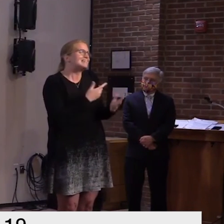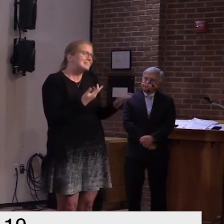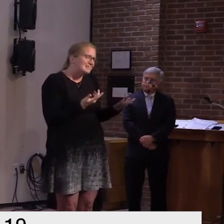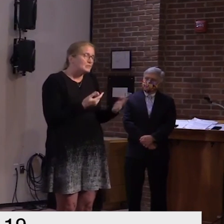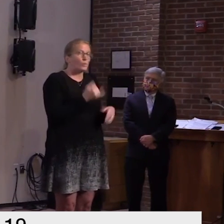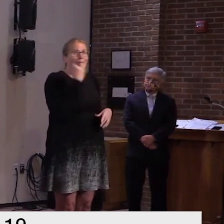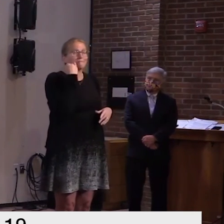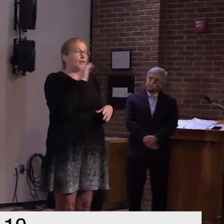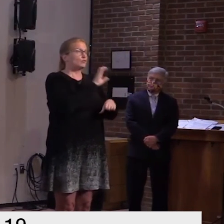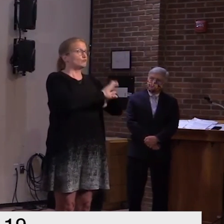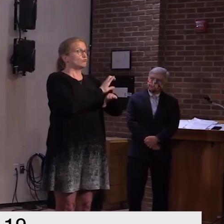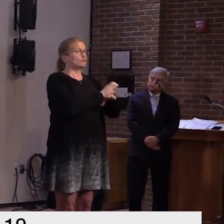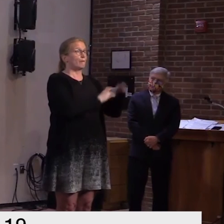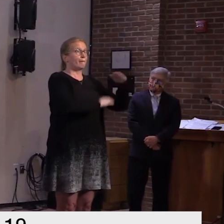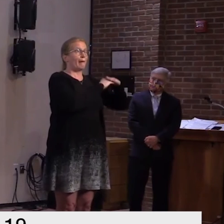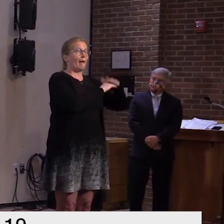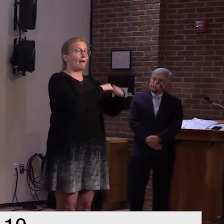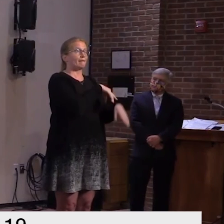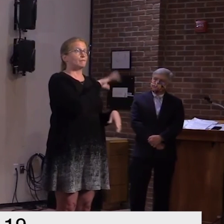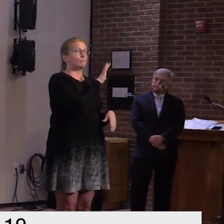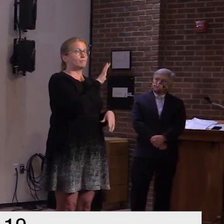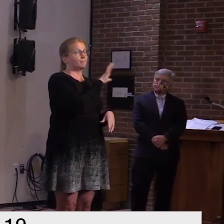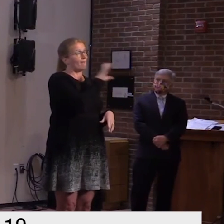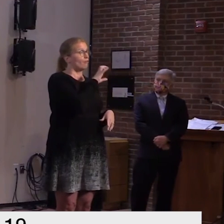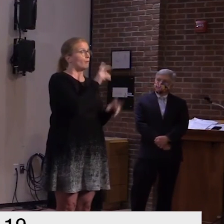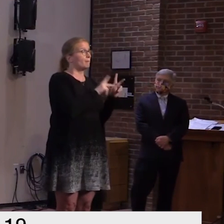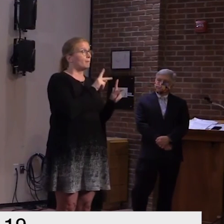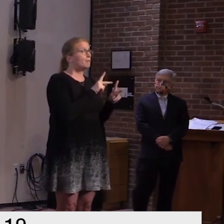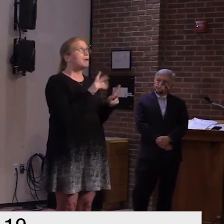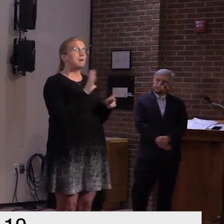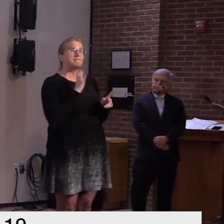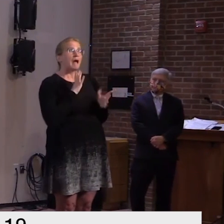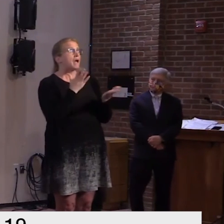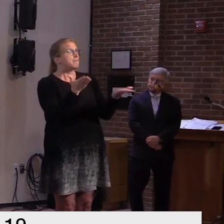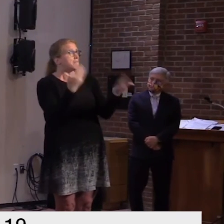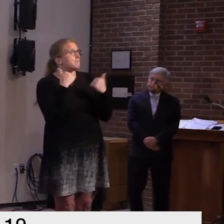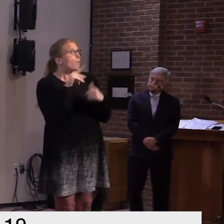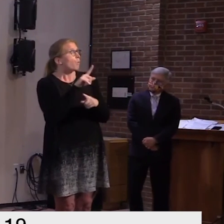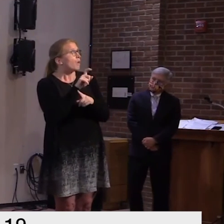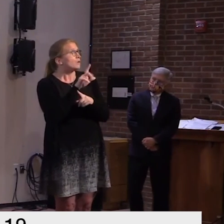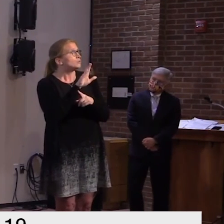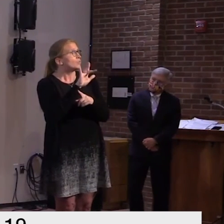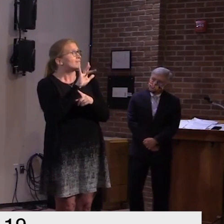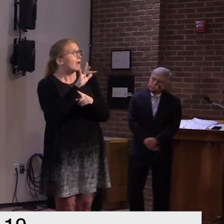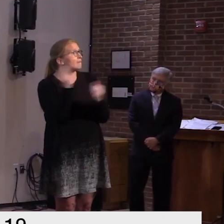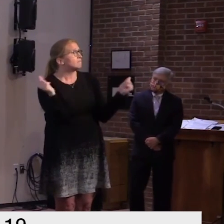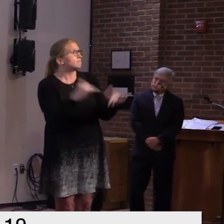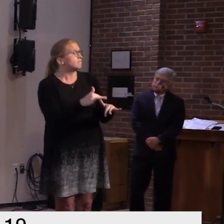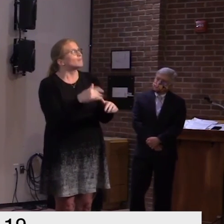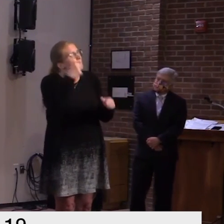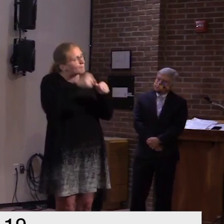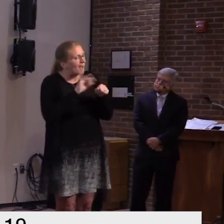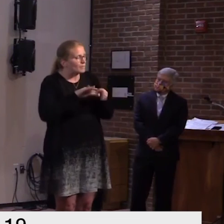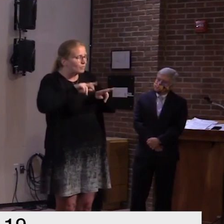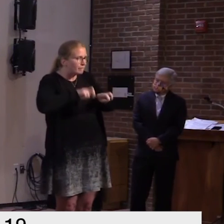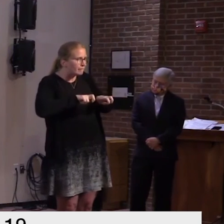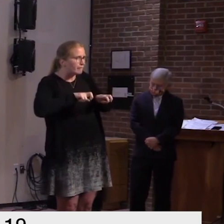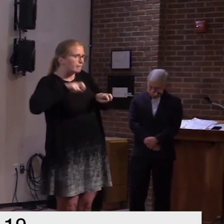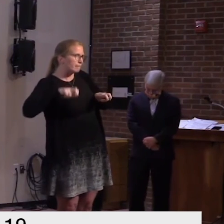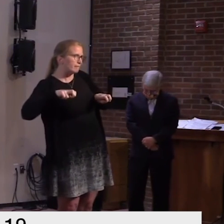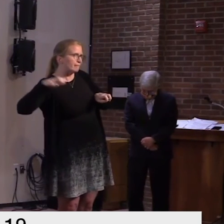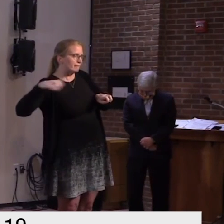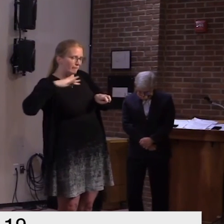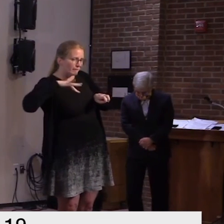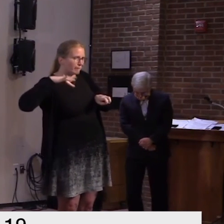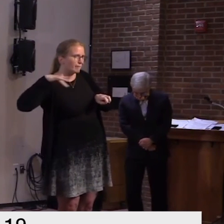then you could have 125 people there um in space uh spaced apart and uh and making sure that you